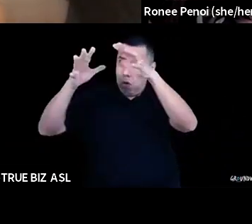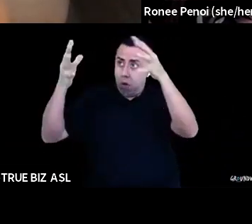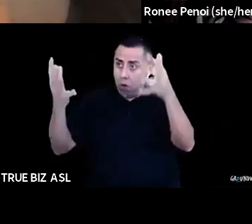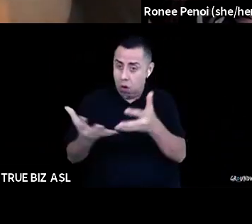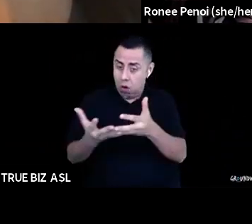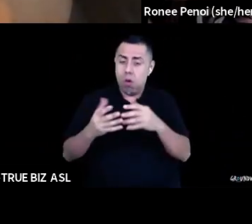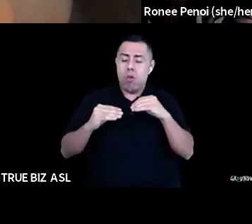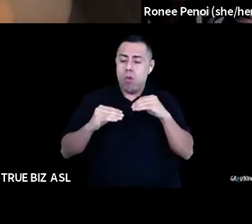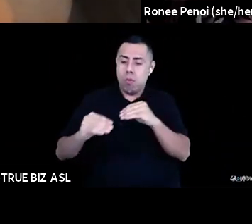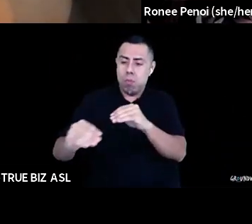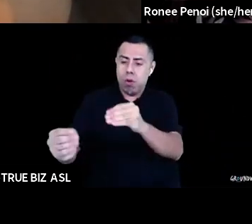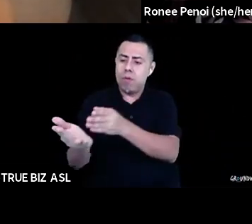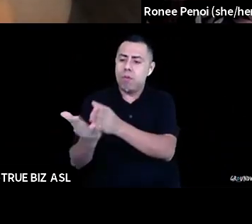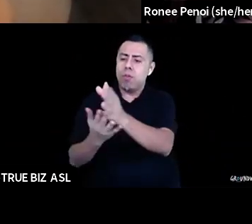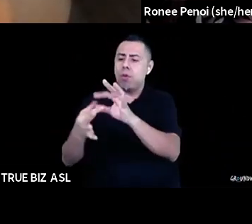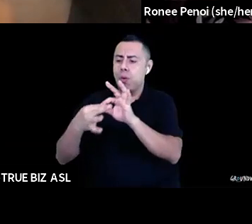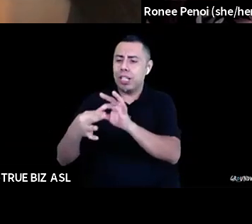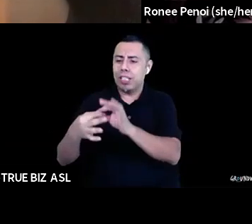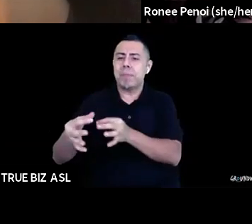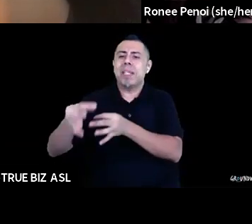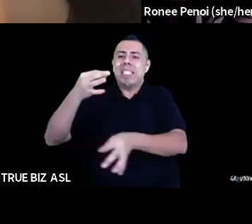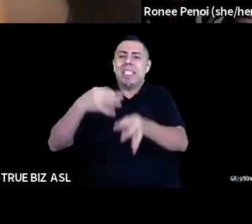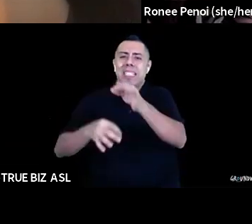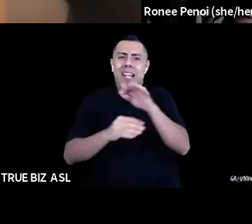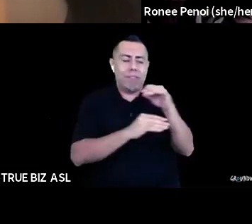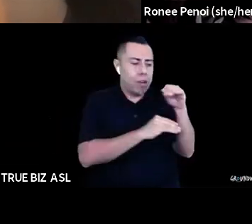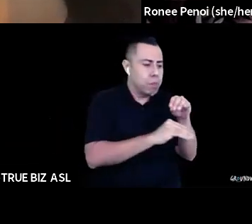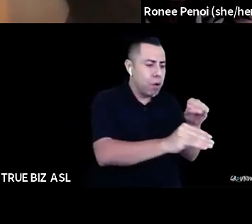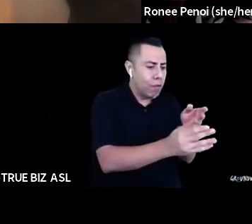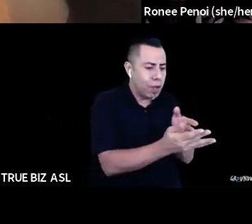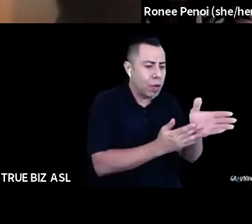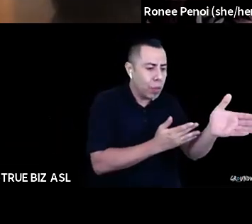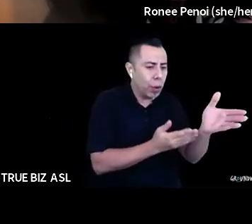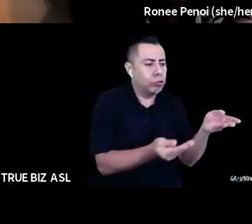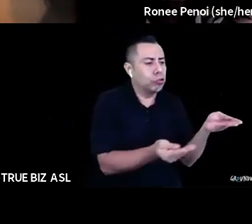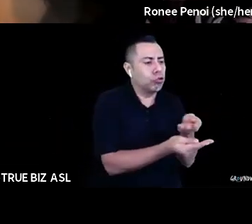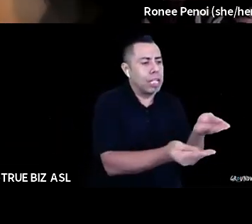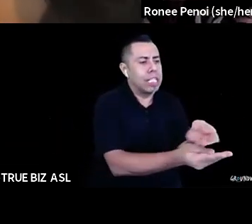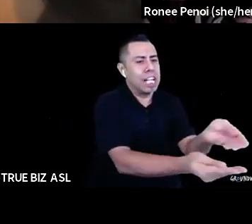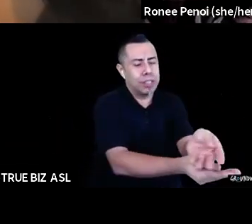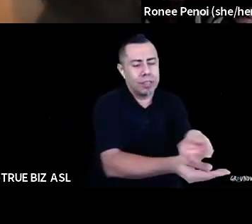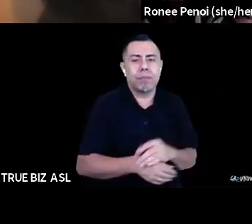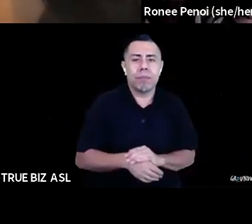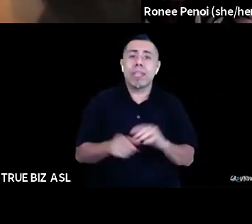Um, but yeah. And so I was going to also add on to something that Anna said earlier. Um, and